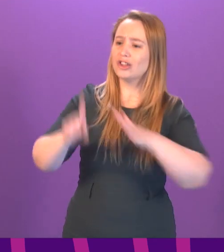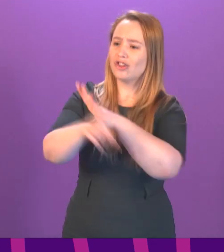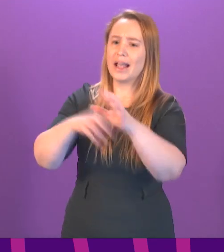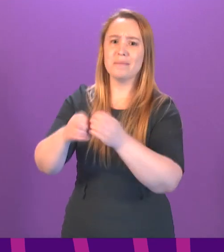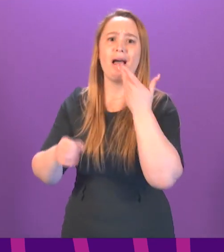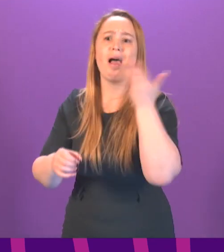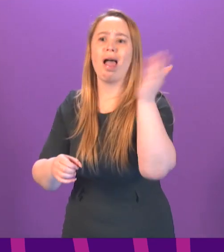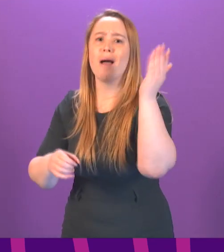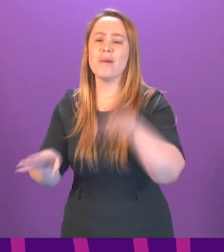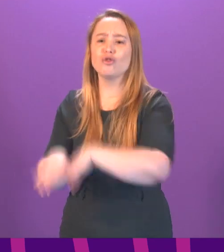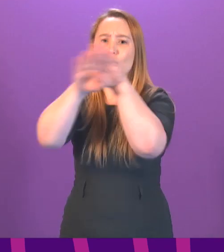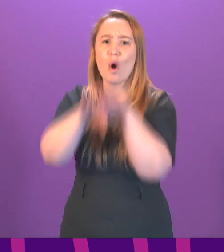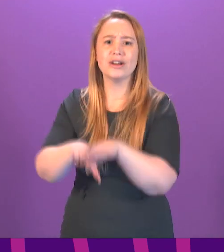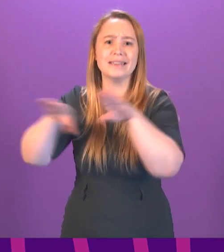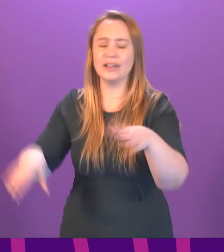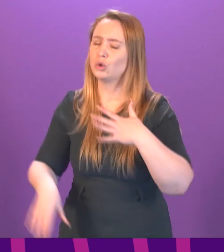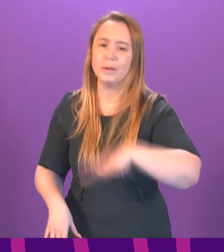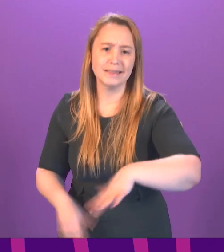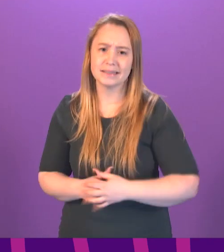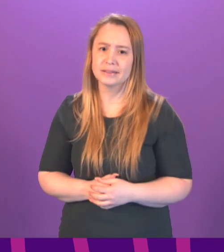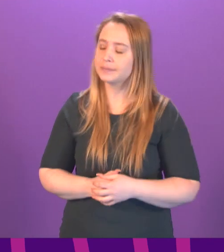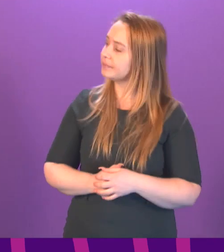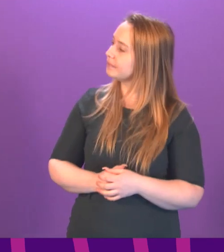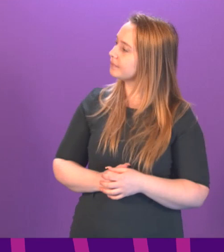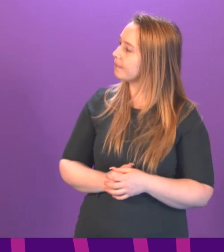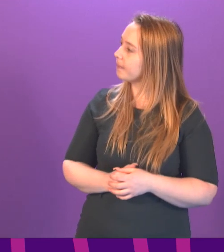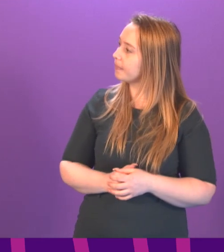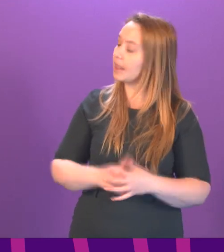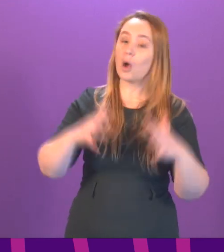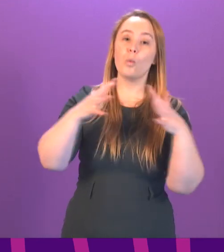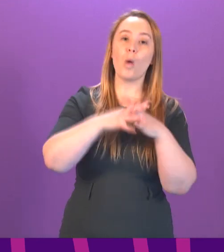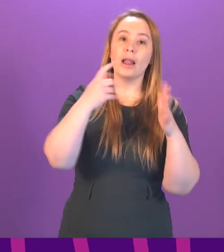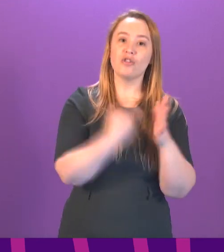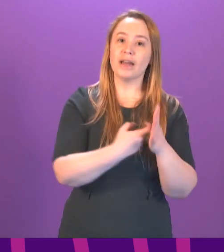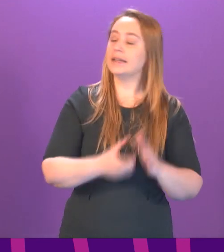Bailey on democracy. you very much. Question for three, Willie Rennie.